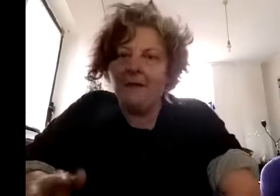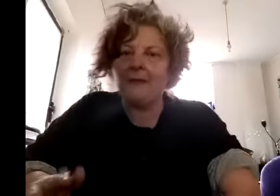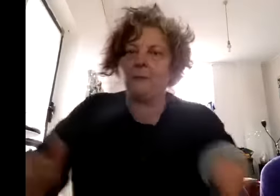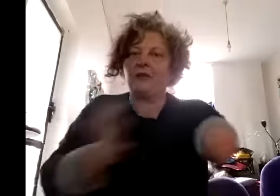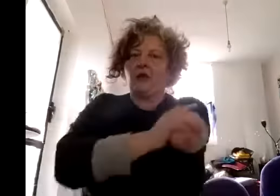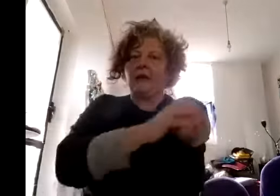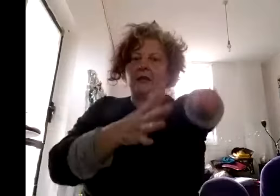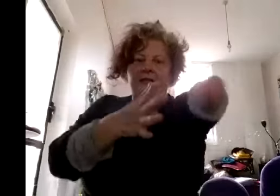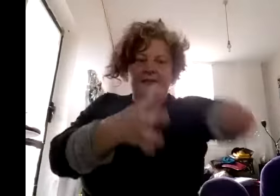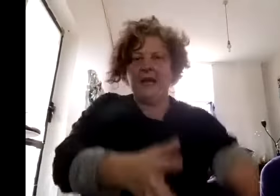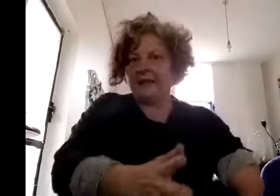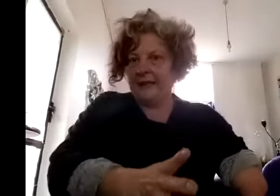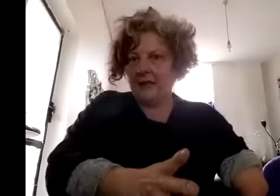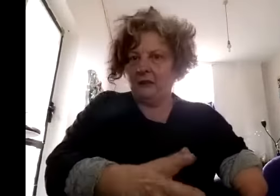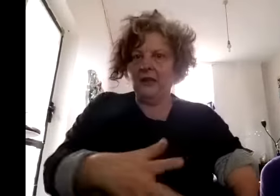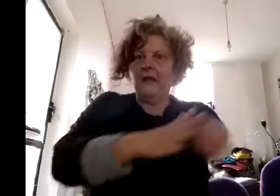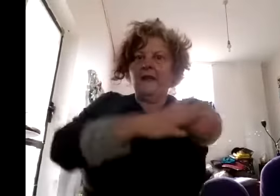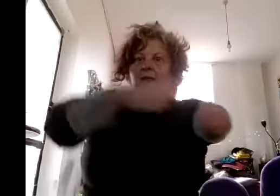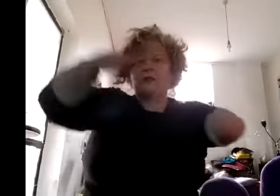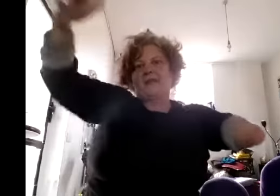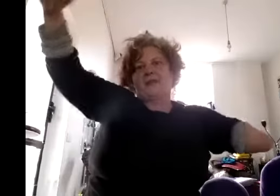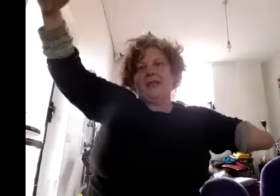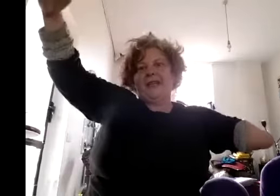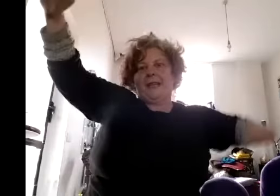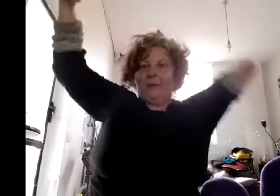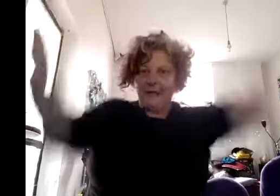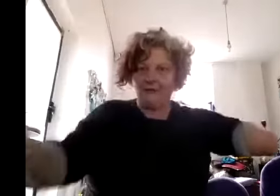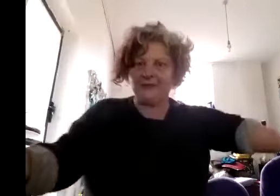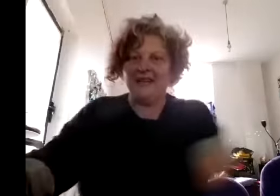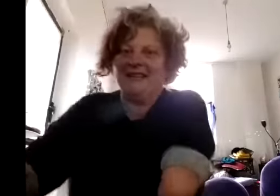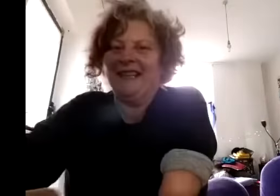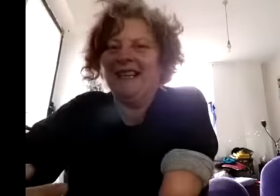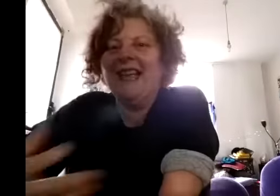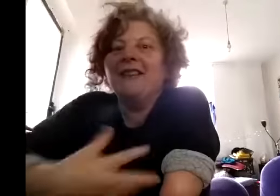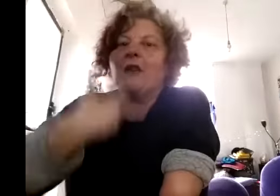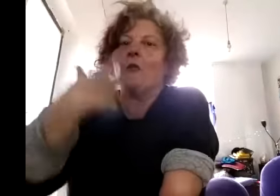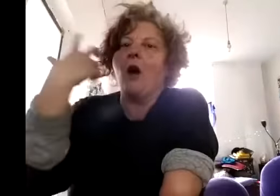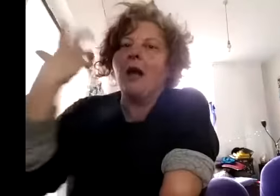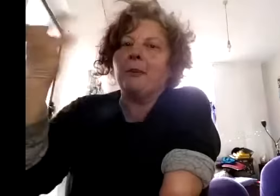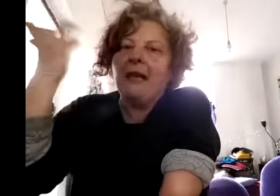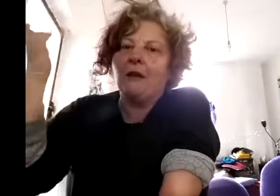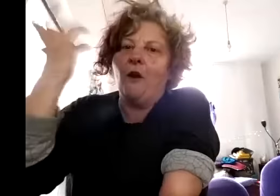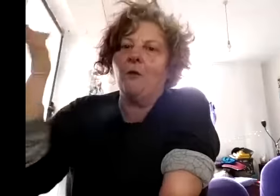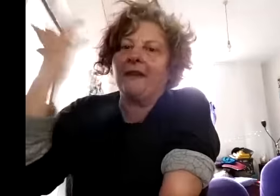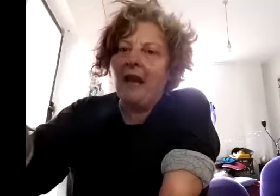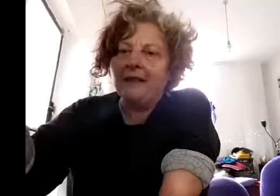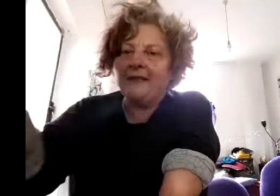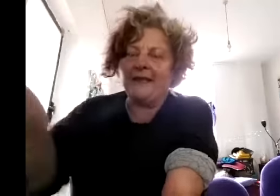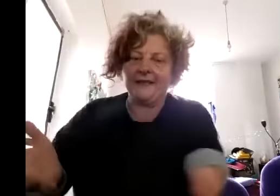this because it kind of like i started here and then there was like this 30 year gap and now i've started again so i'm playing a lot more with character these days